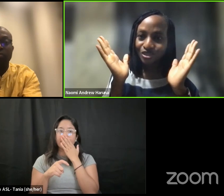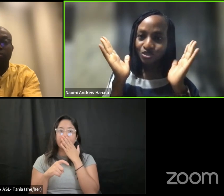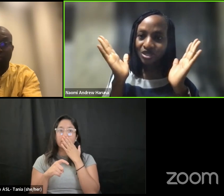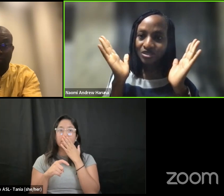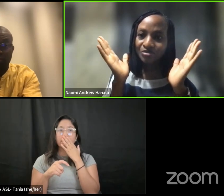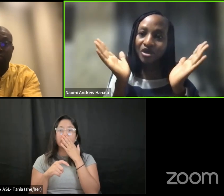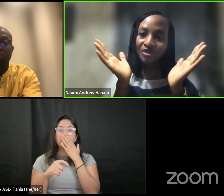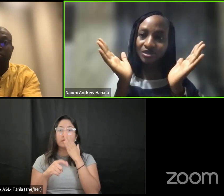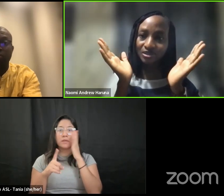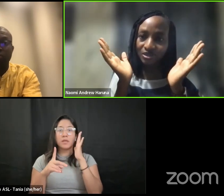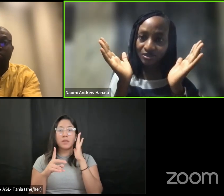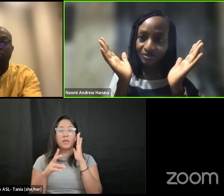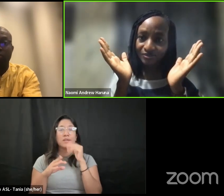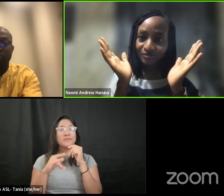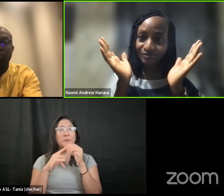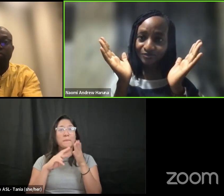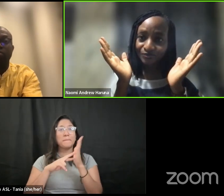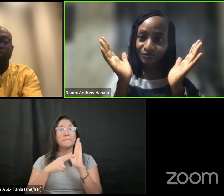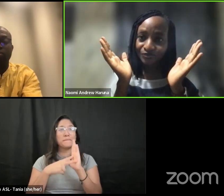so transparent